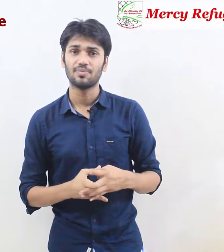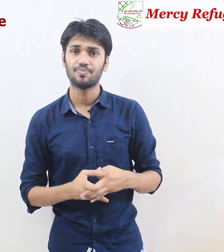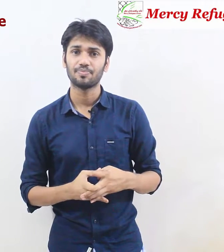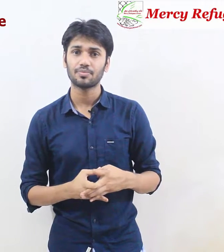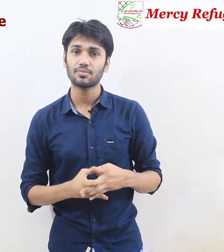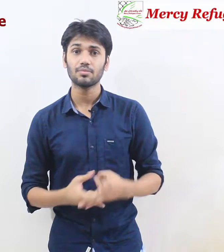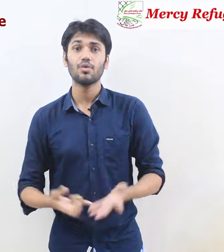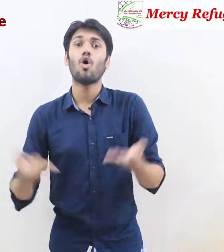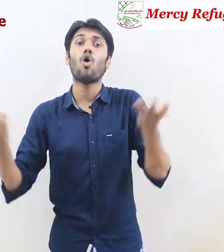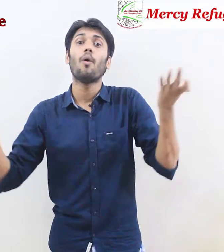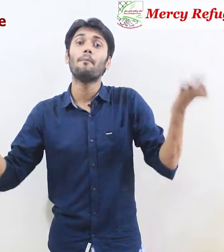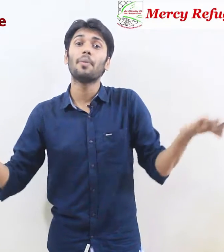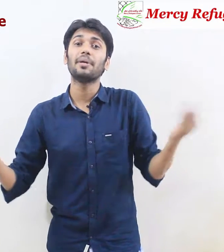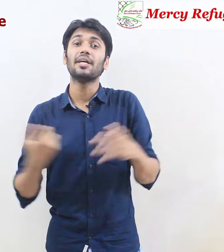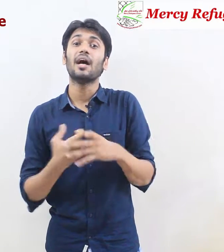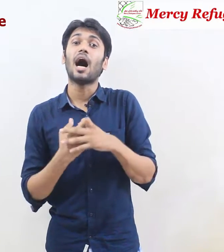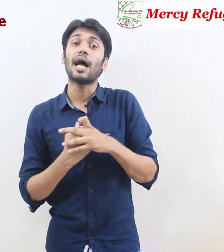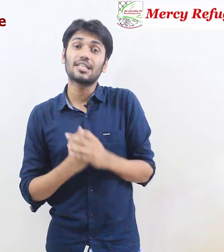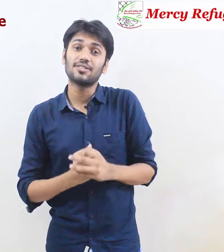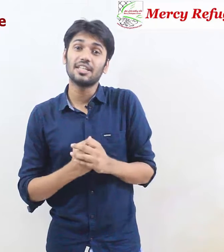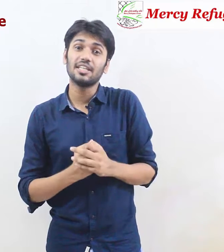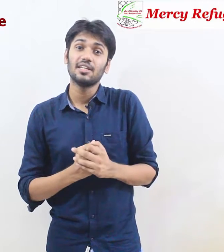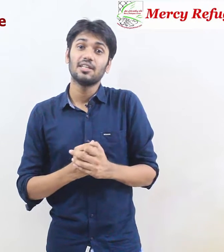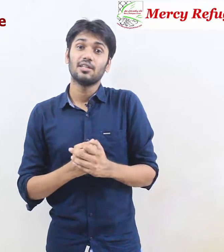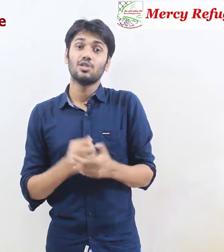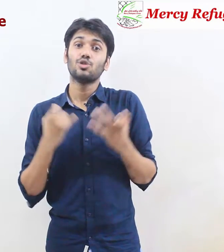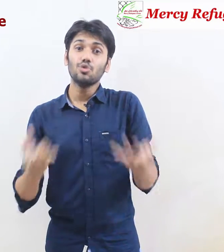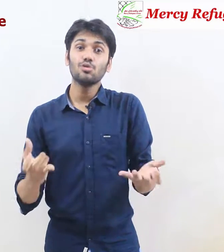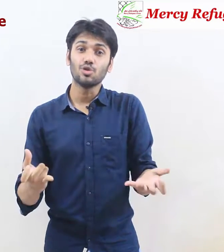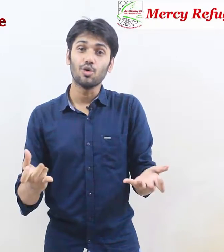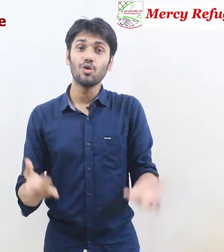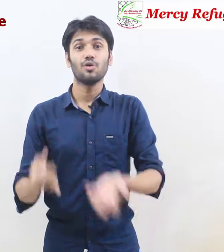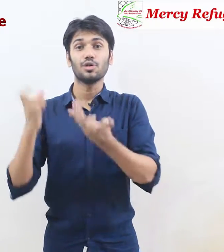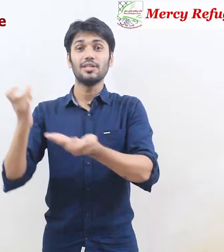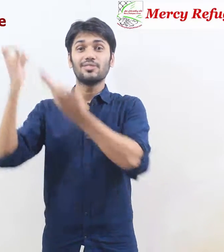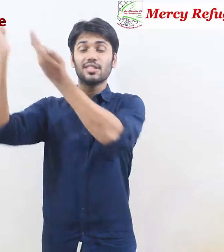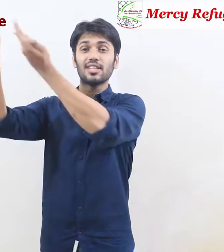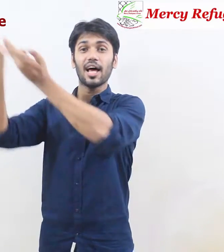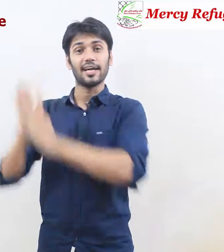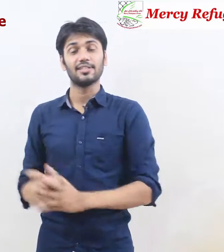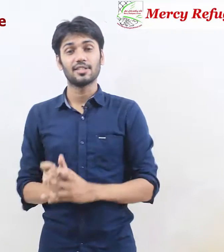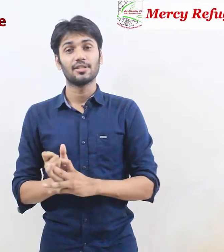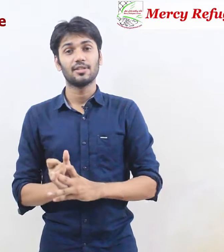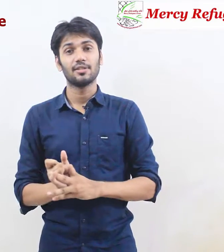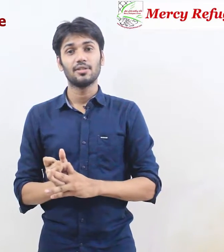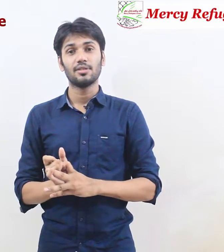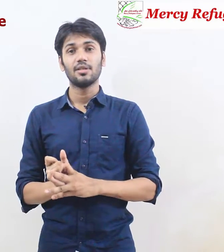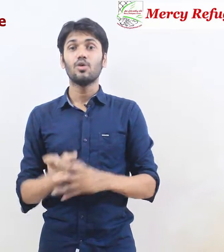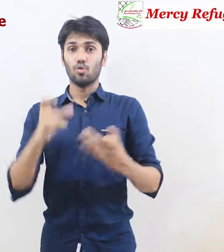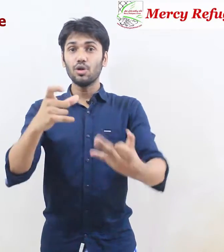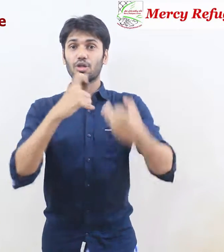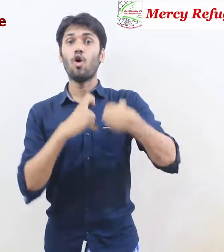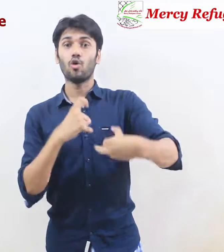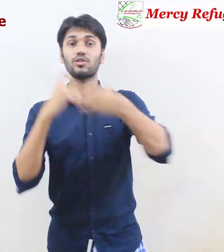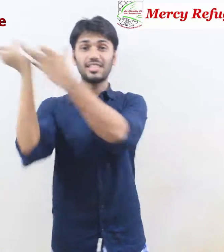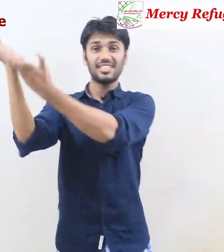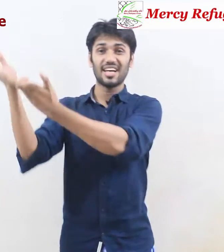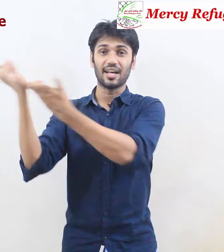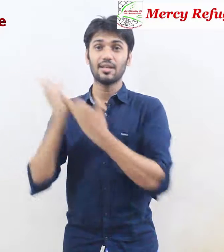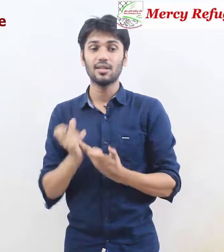or maybe I could say Churjo gives us light we call the Sun